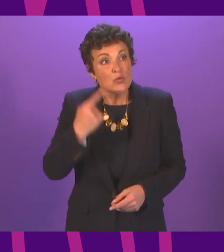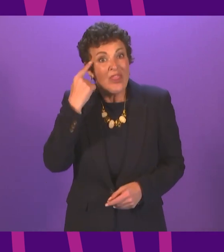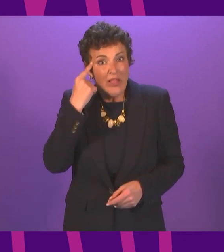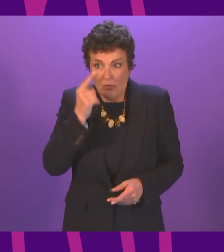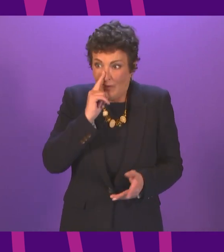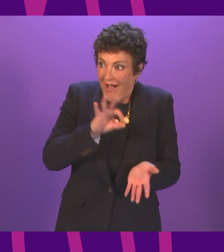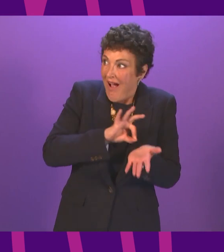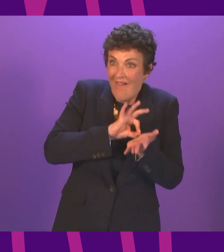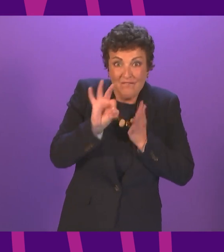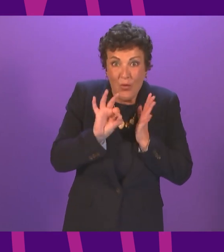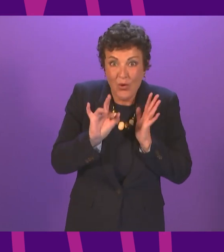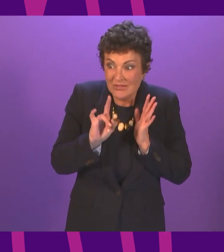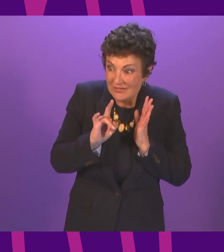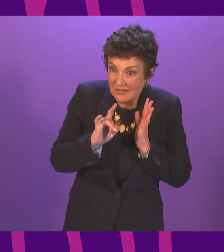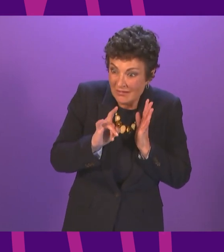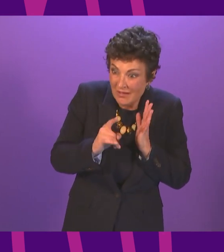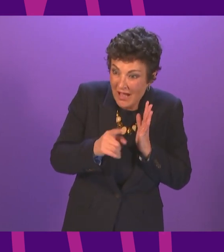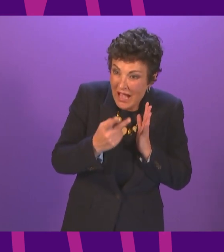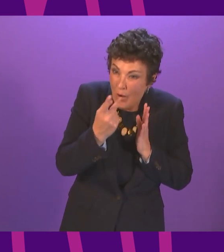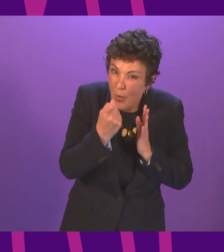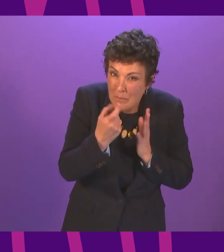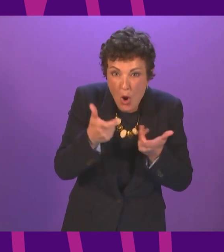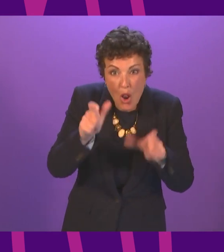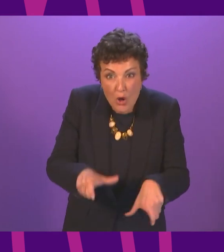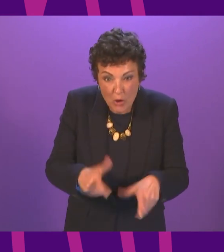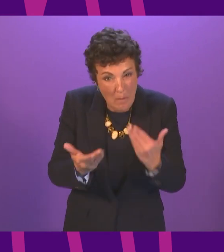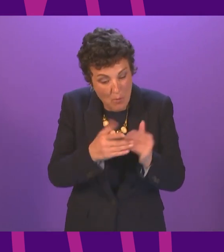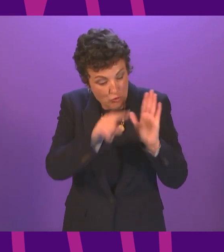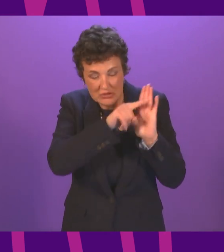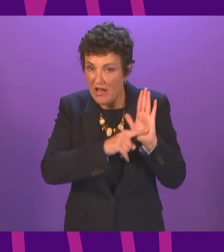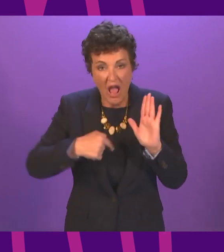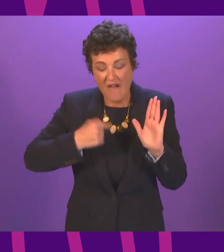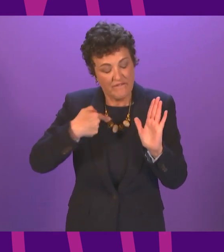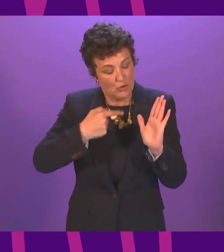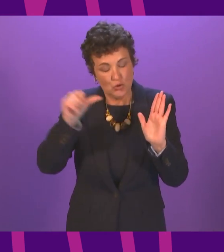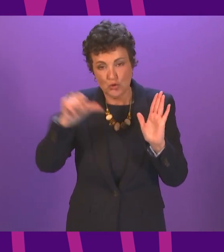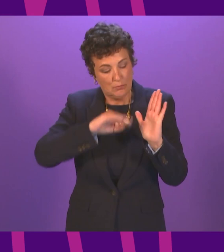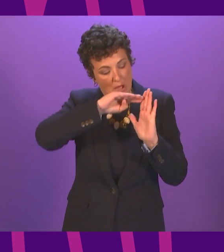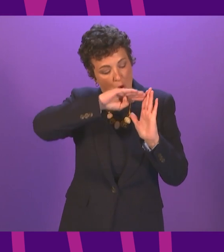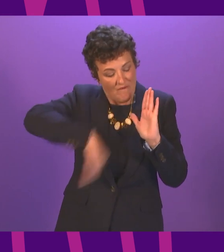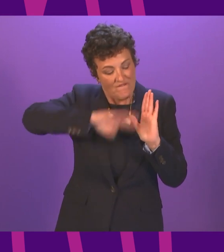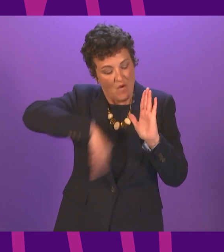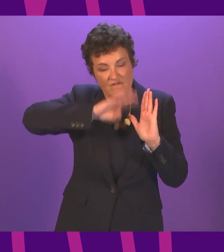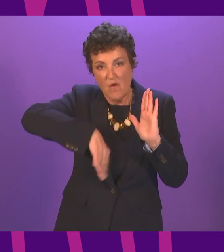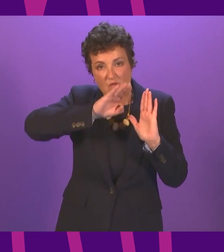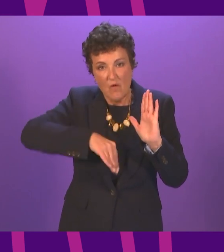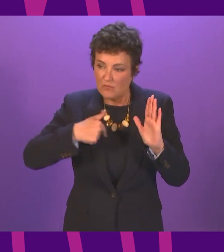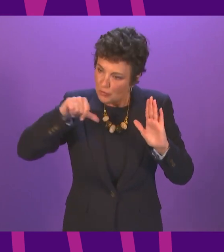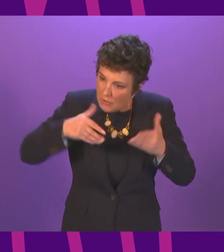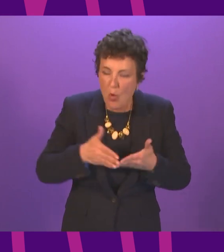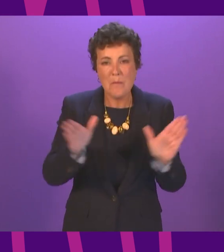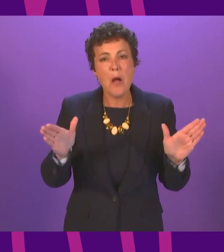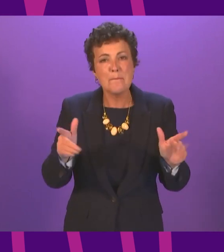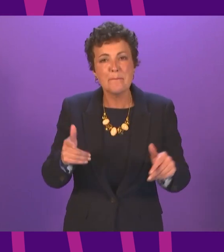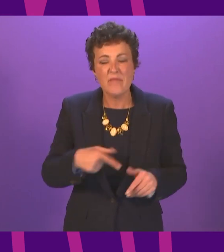can afford another lockdown or yet more restrictions. We should be looking to open up, not to close down. A suppression